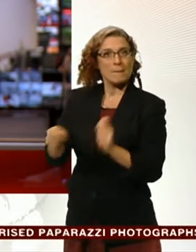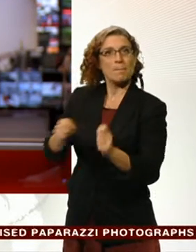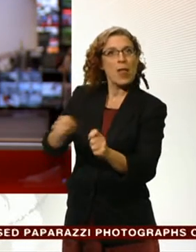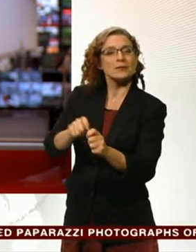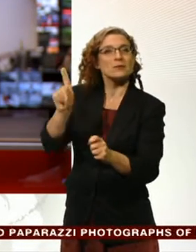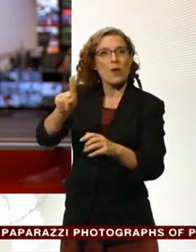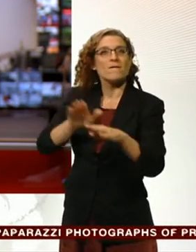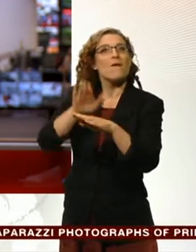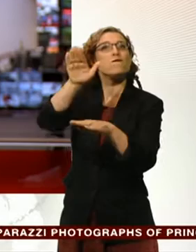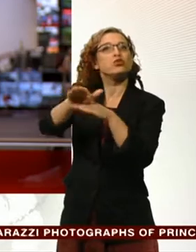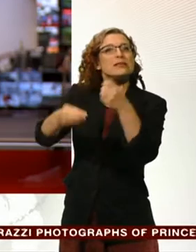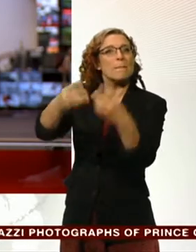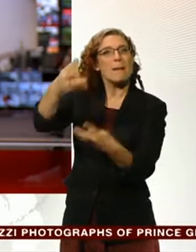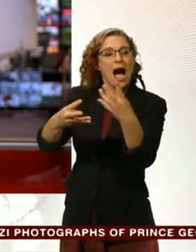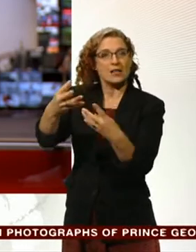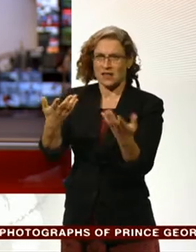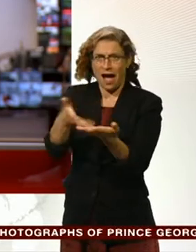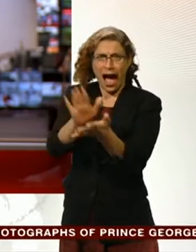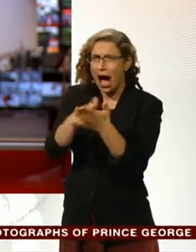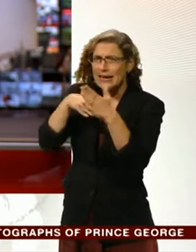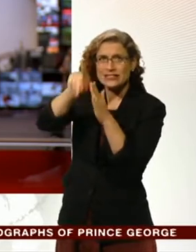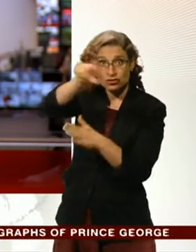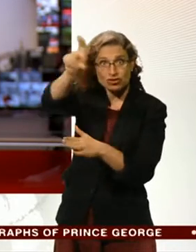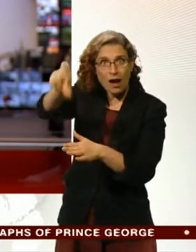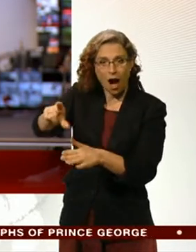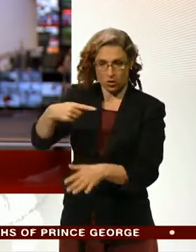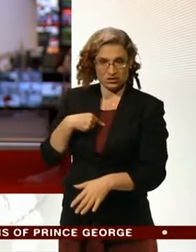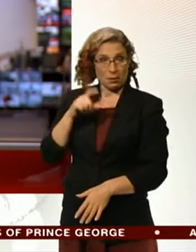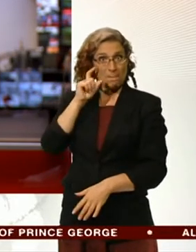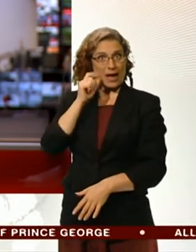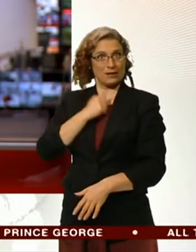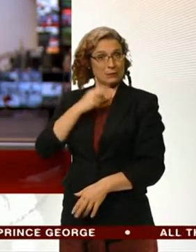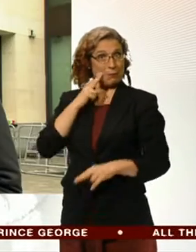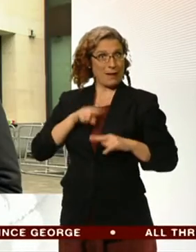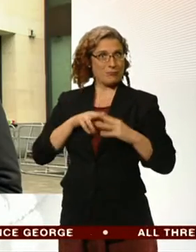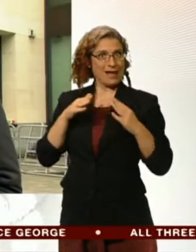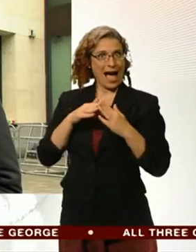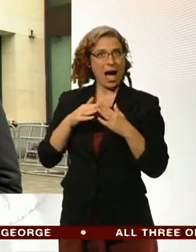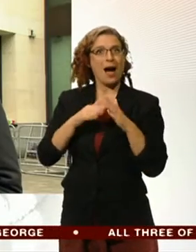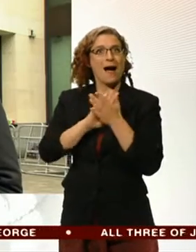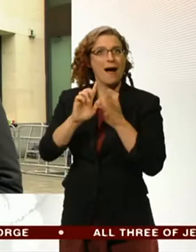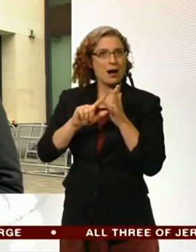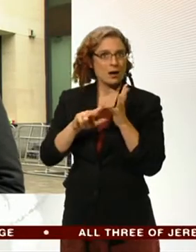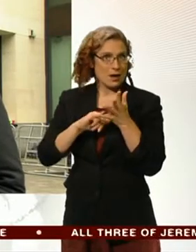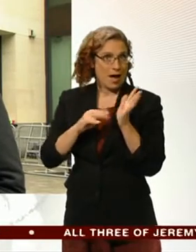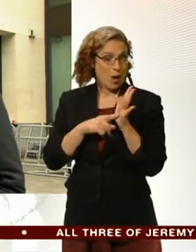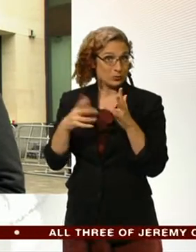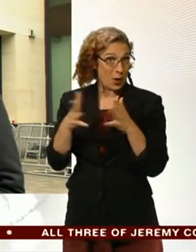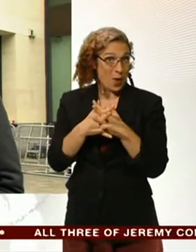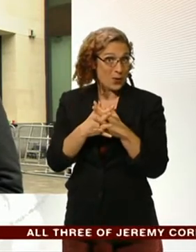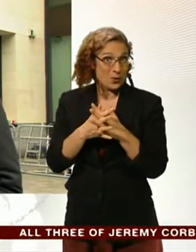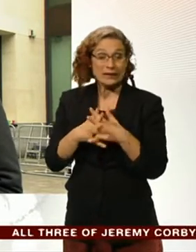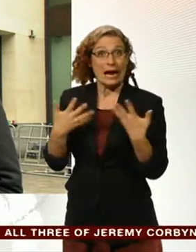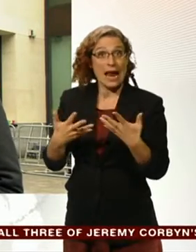Chicago from a computer in his bedroom at his parents' house in Hounslow. Our economics correspondent, Andy Verity, is outside Westminster Magistrates Court.